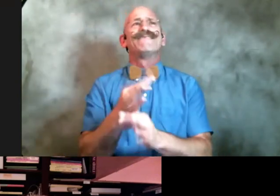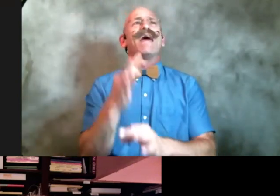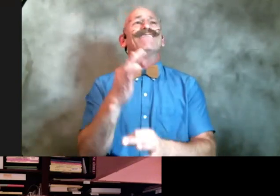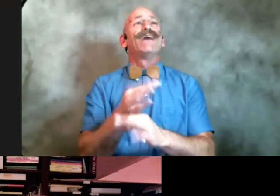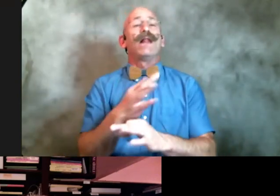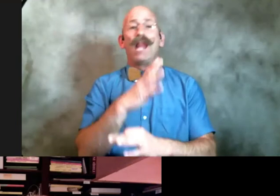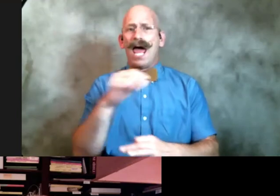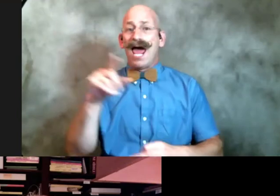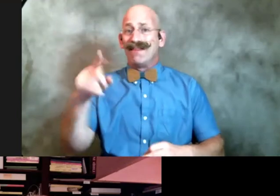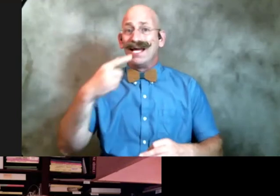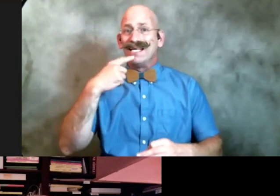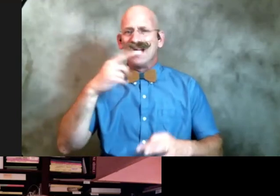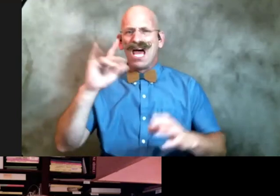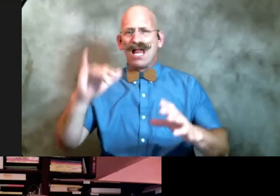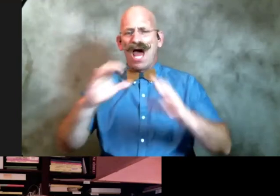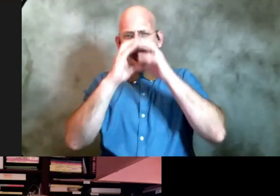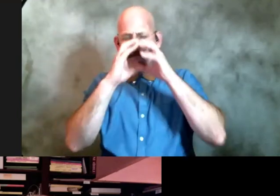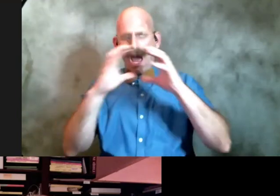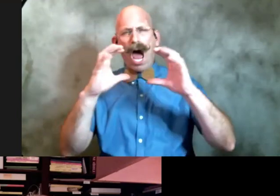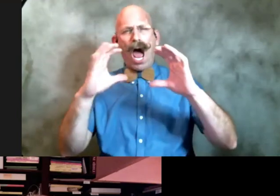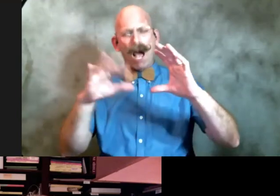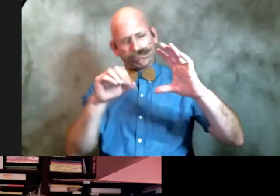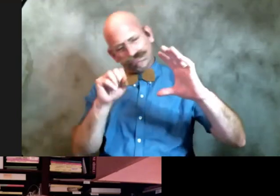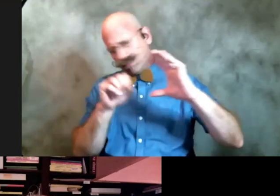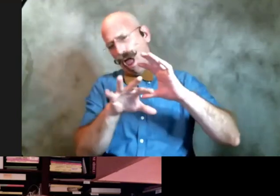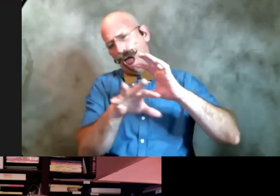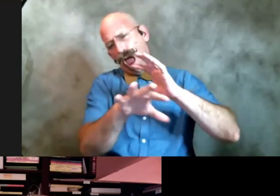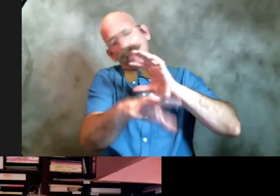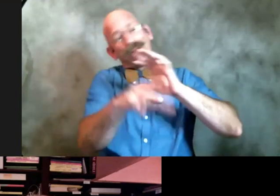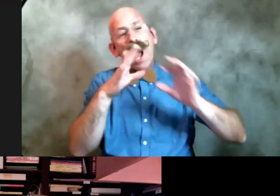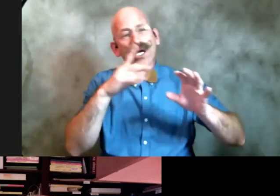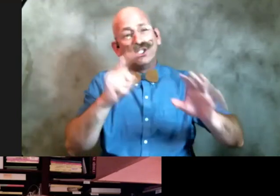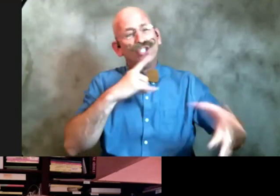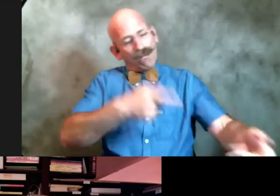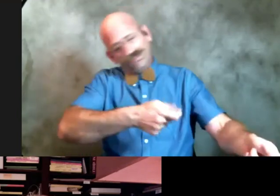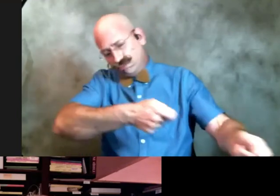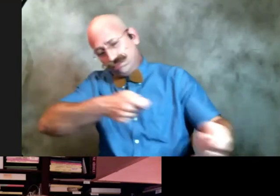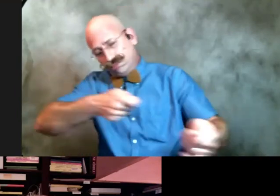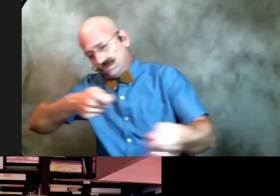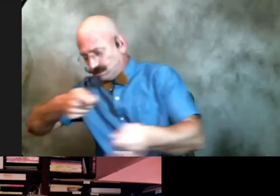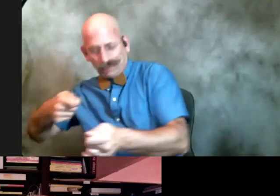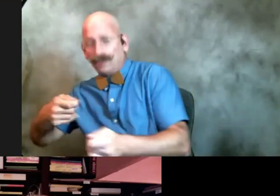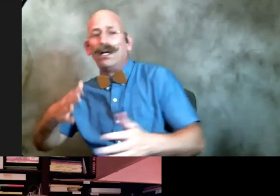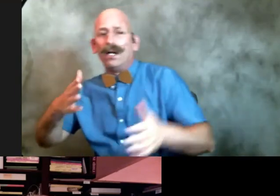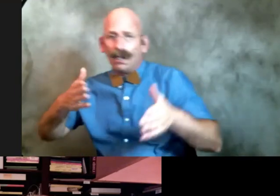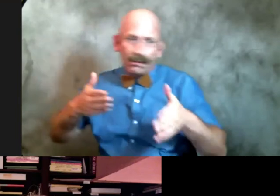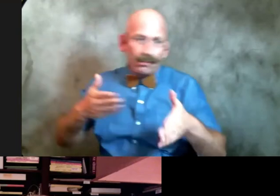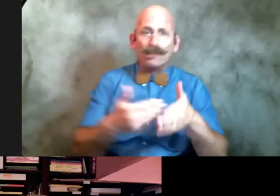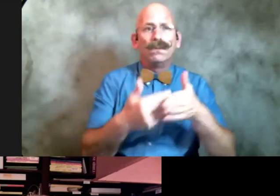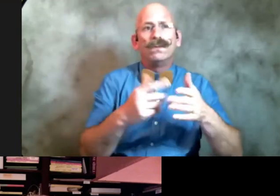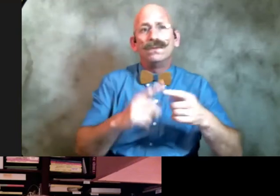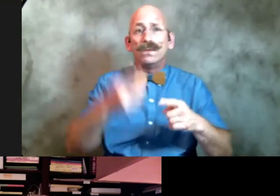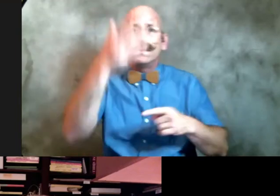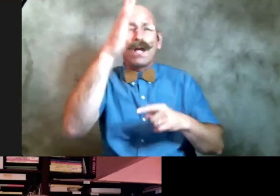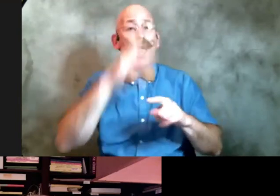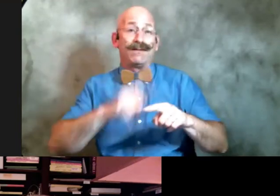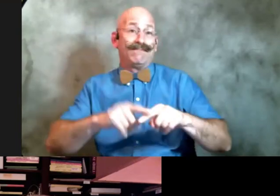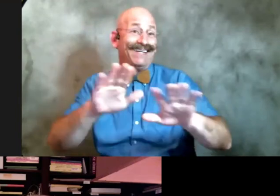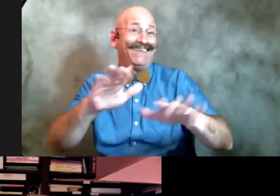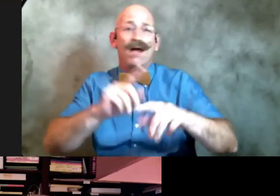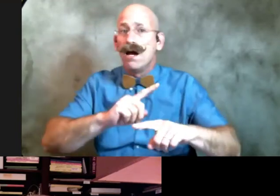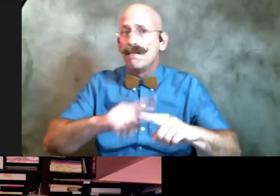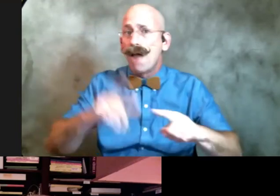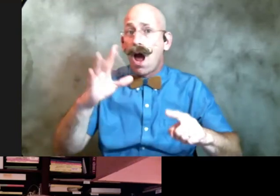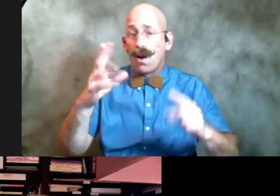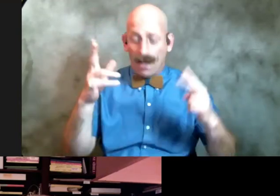that's supposed to steer you toward or away from the shoals of god depending but when i listen